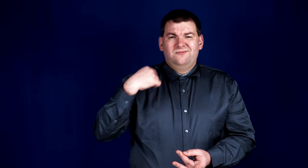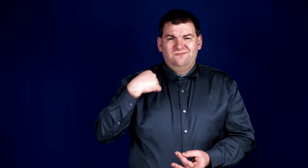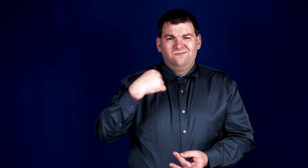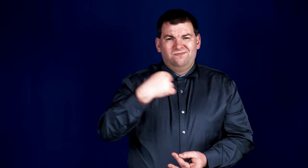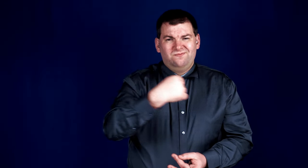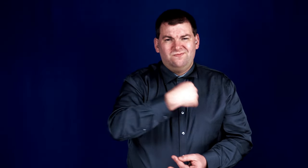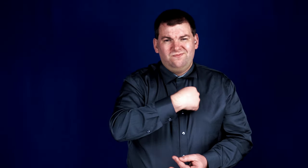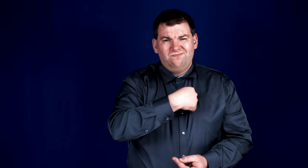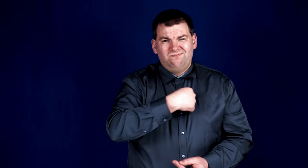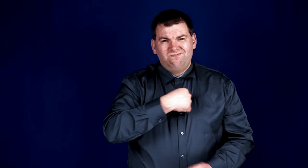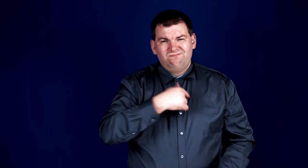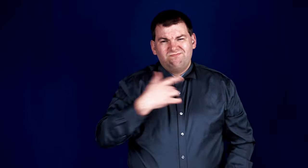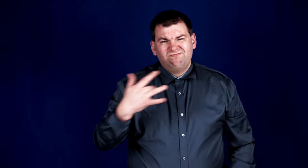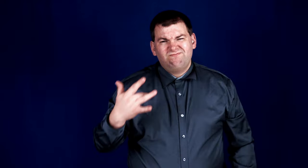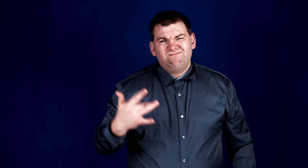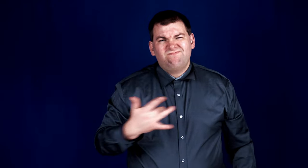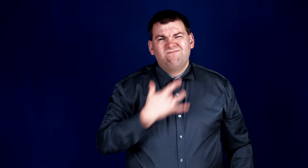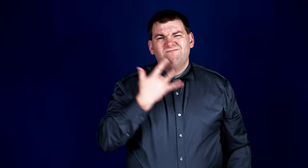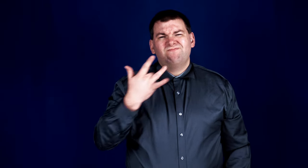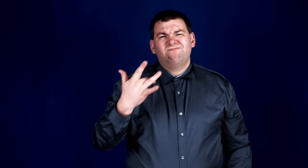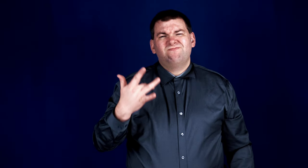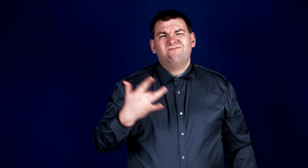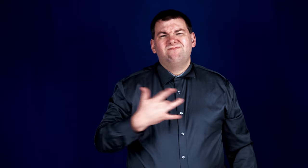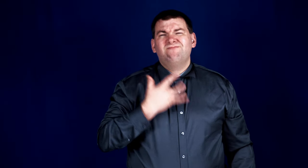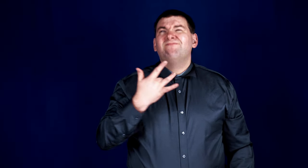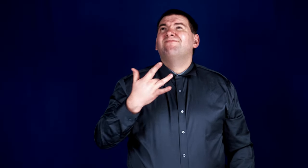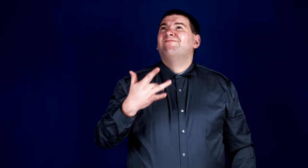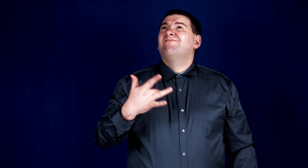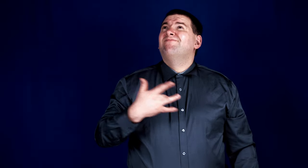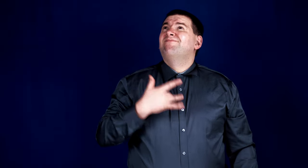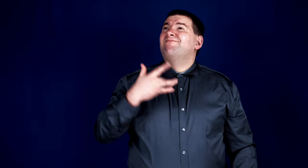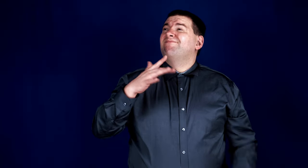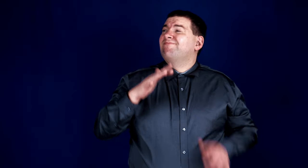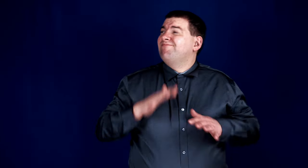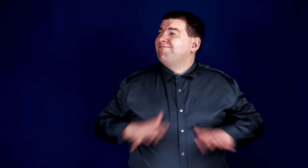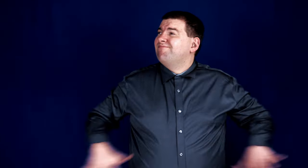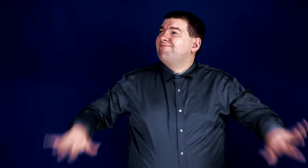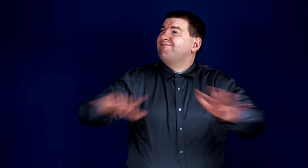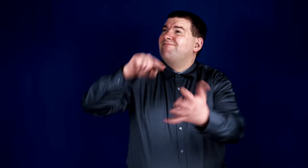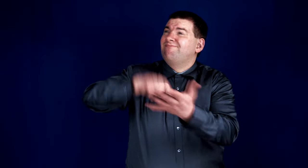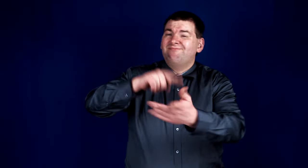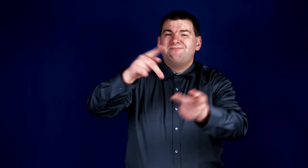We feel in this place.